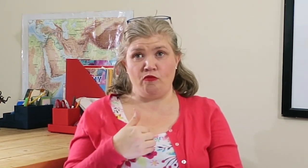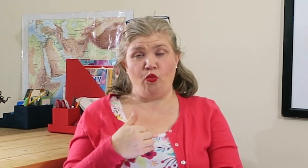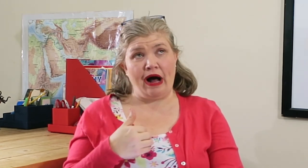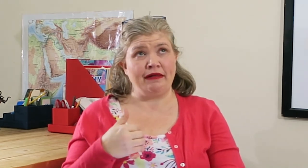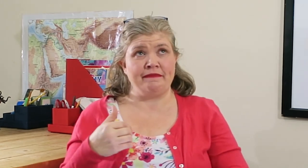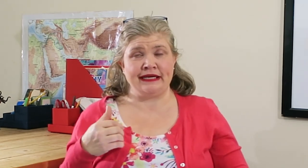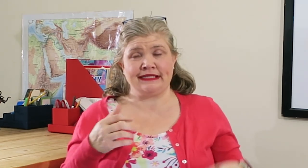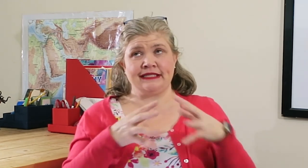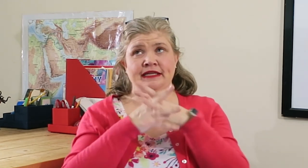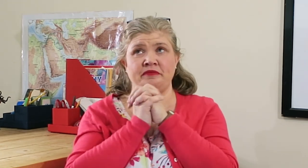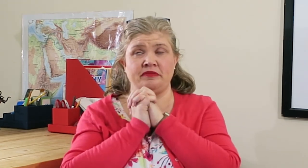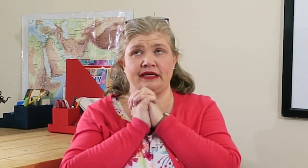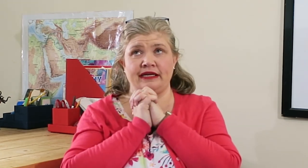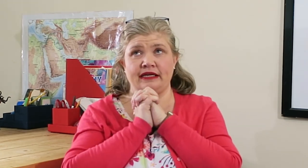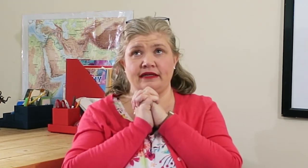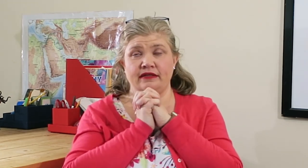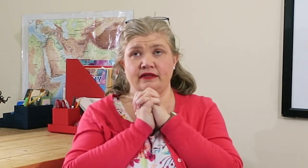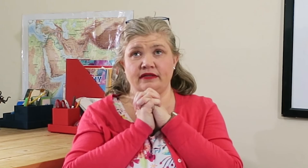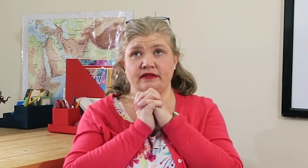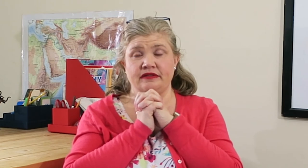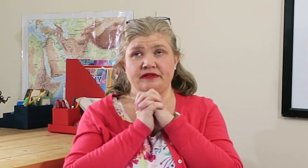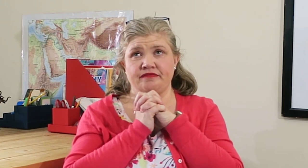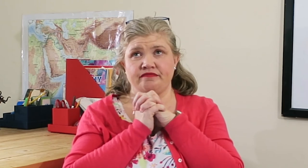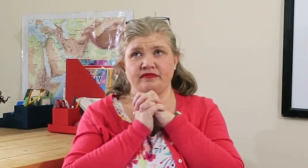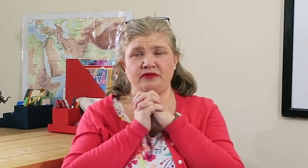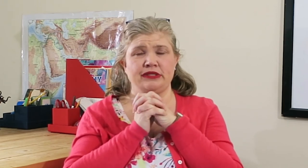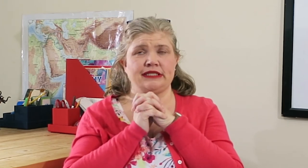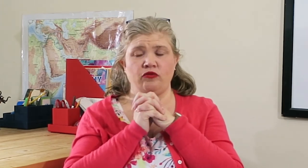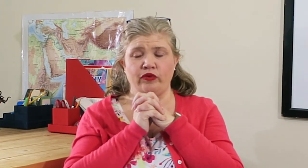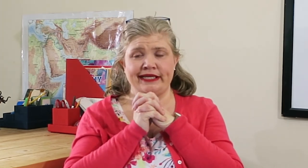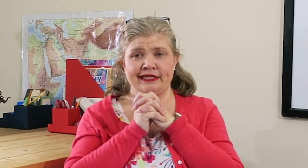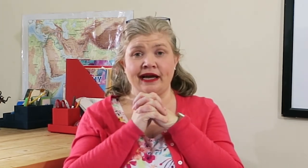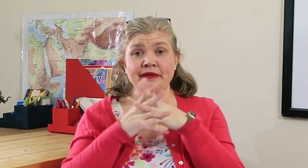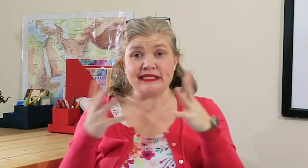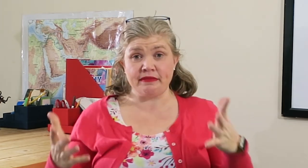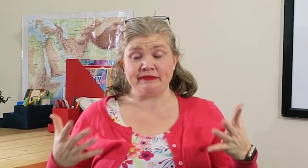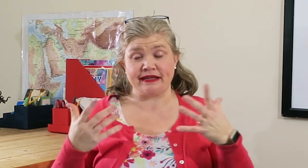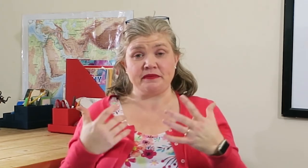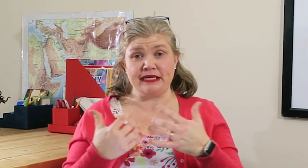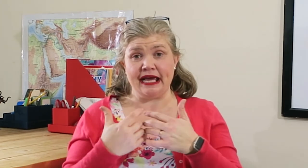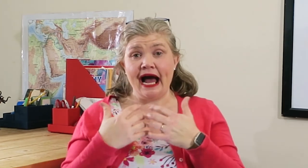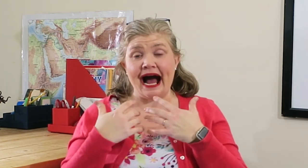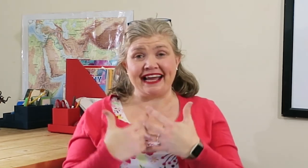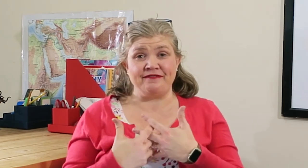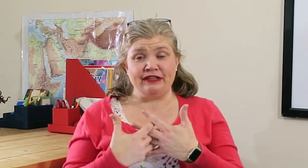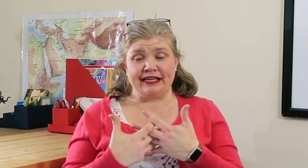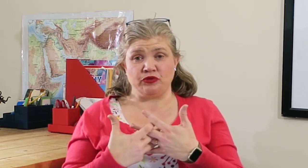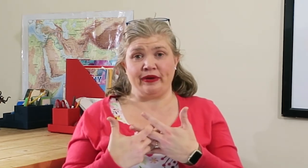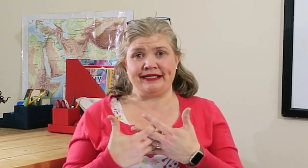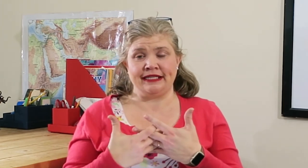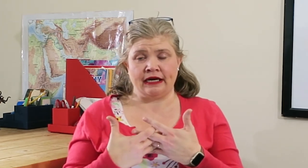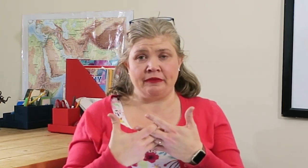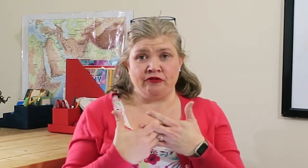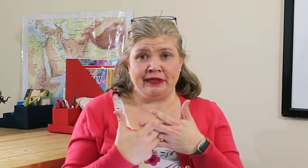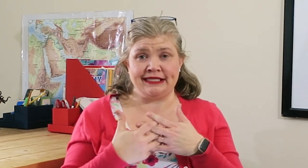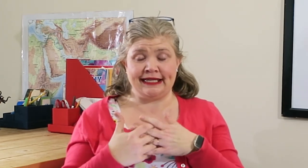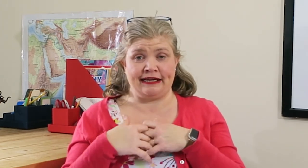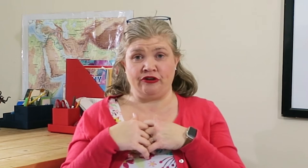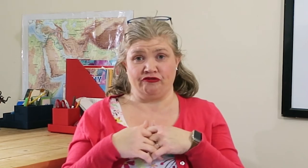while it may seem like a, I don't want to say a waste of time, but sometimes like to me, I can feel like it's wasted time for me to sit down and